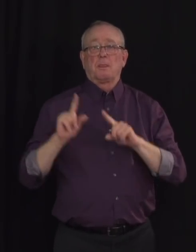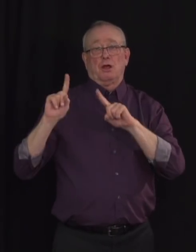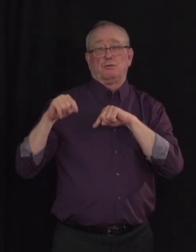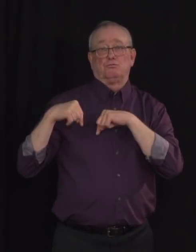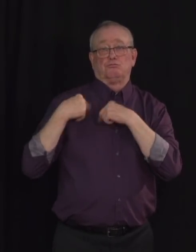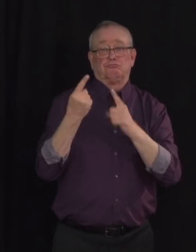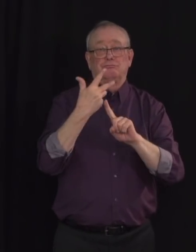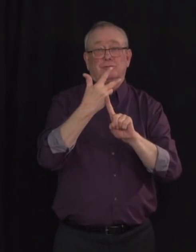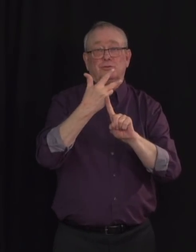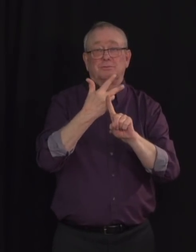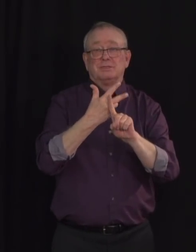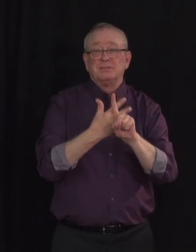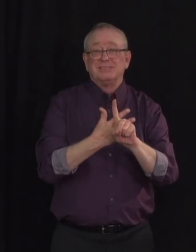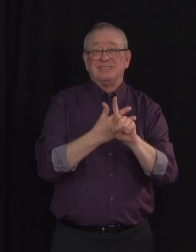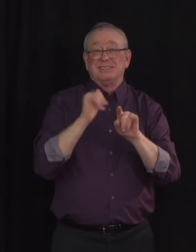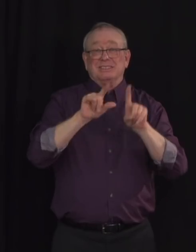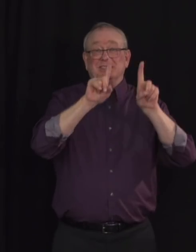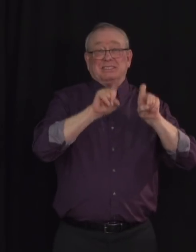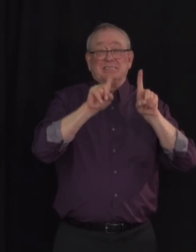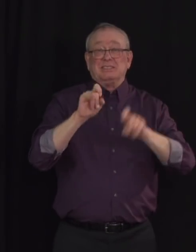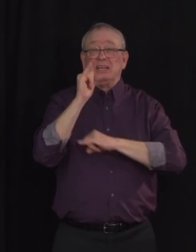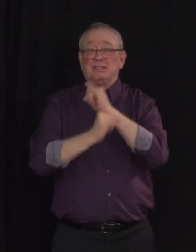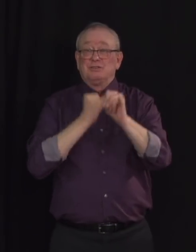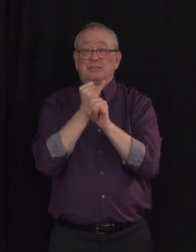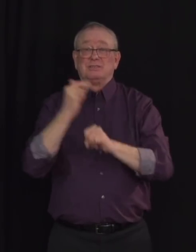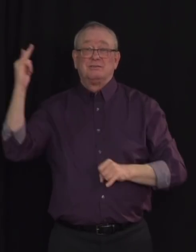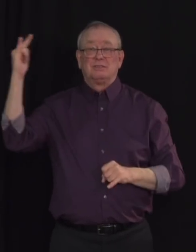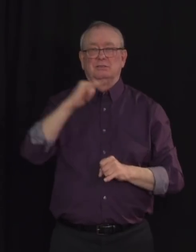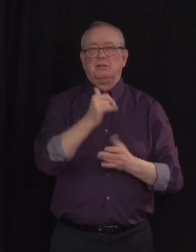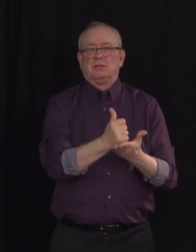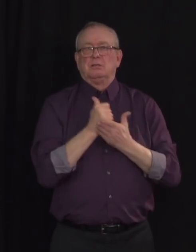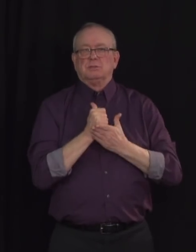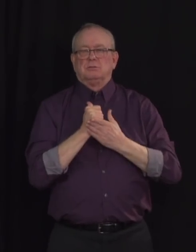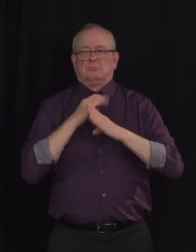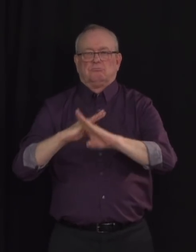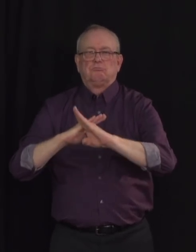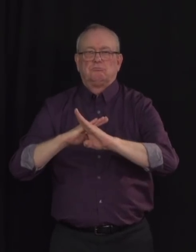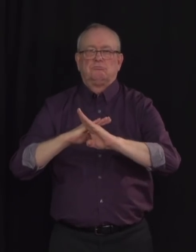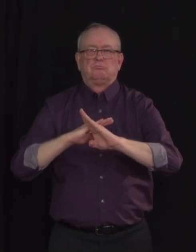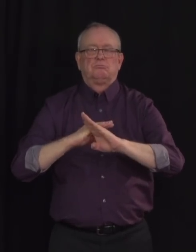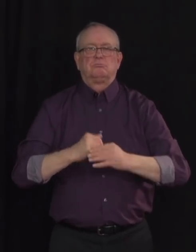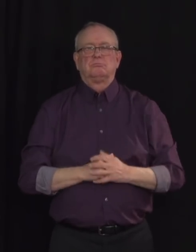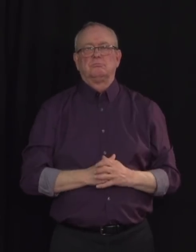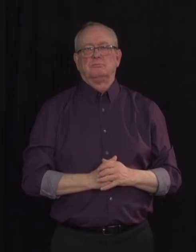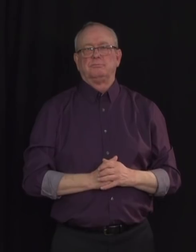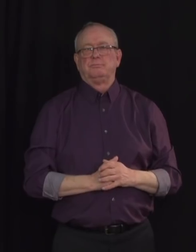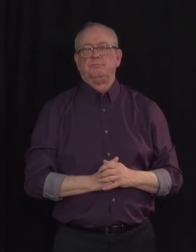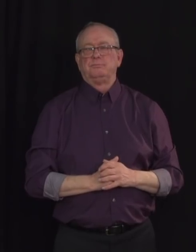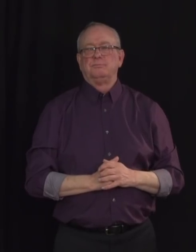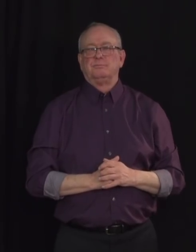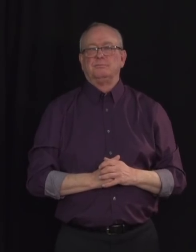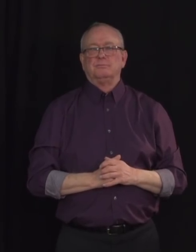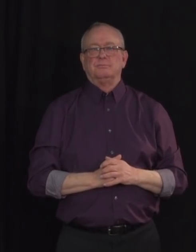in preventing the spread of COVID-19 in the province. Outside of the border pilot, individuals who return from travelling